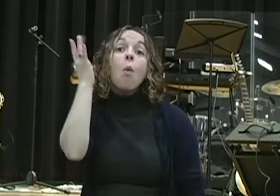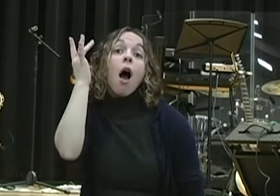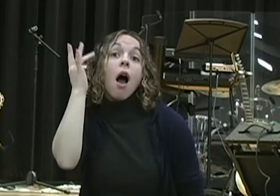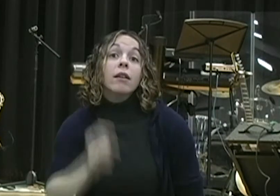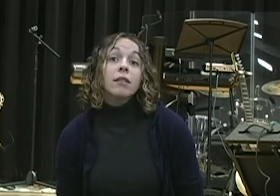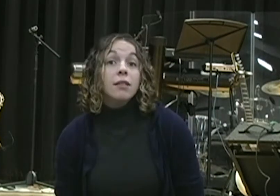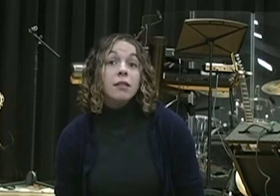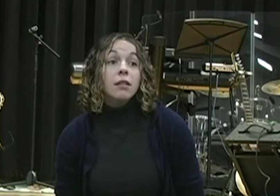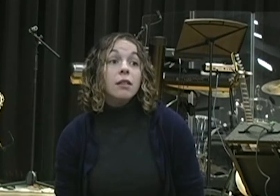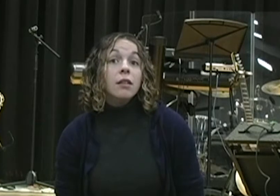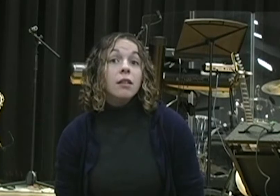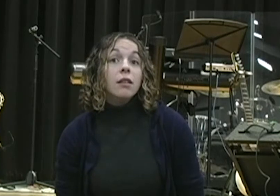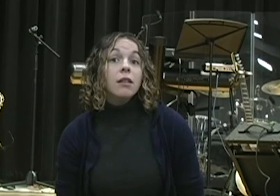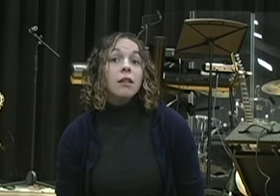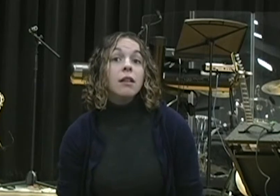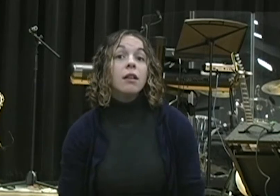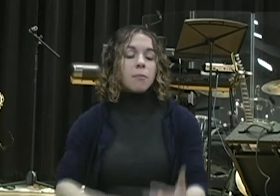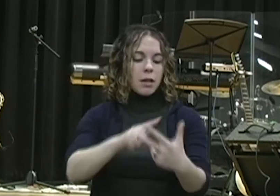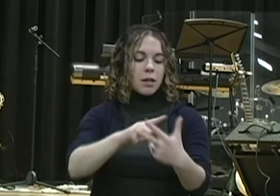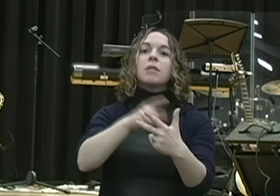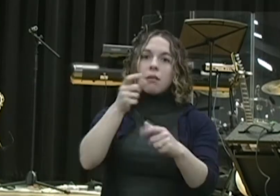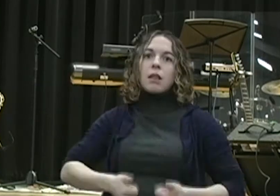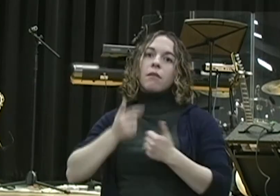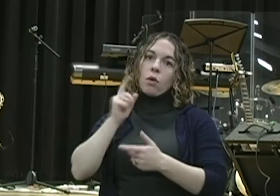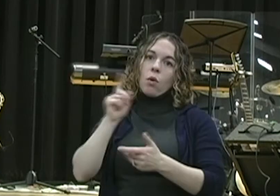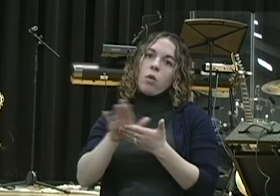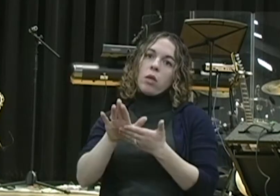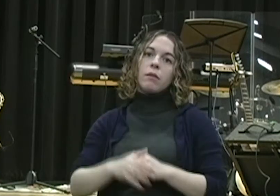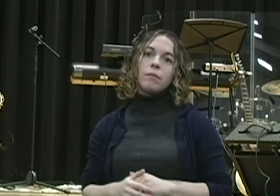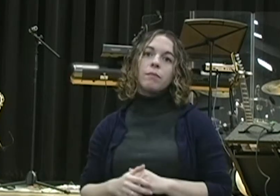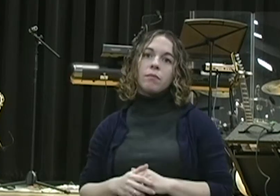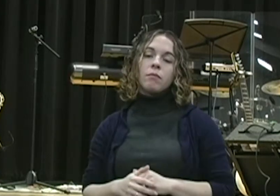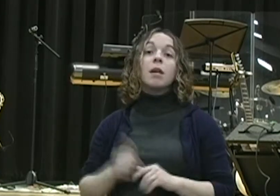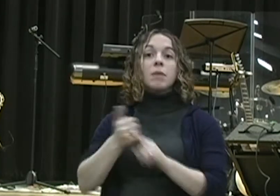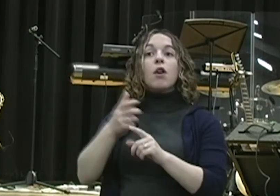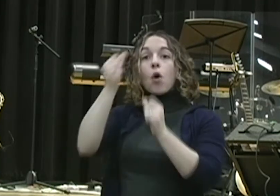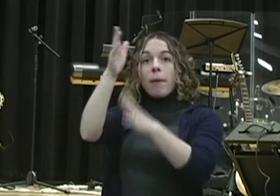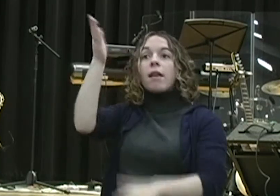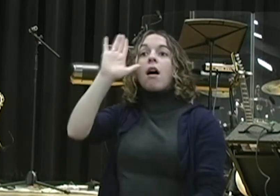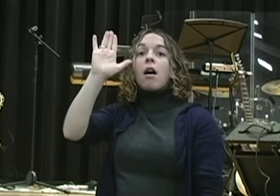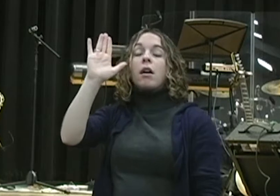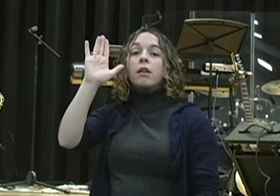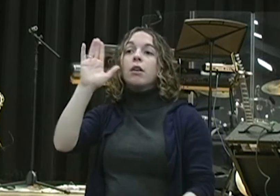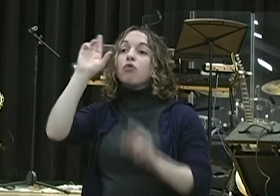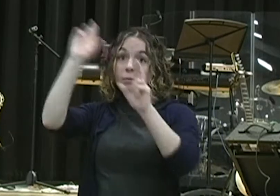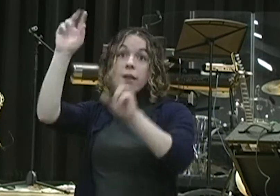who lived right before God lived right before man. And if we're going to become men of God and men of